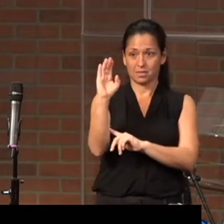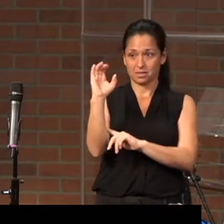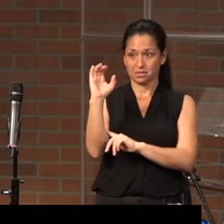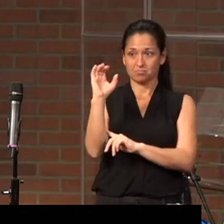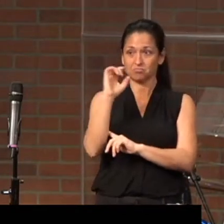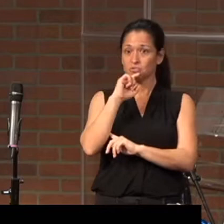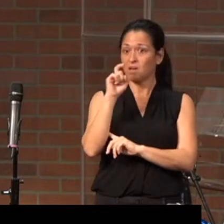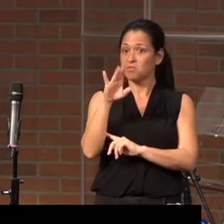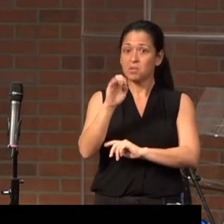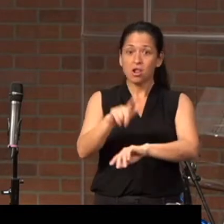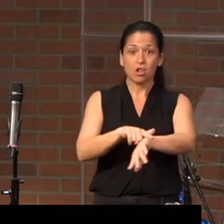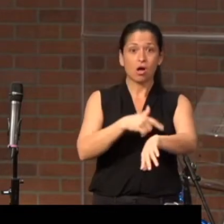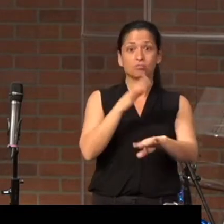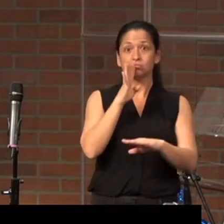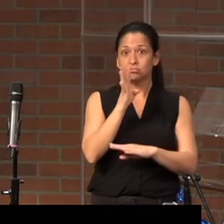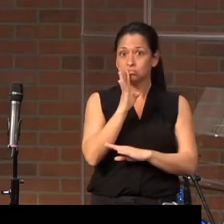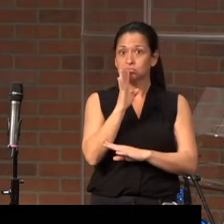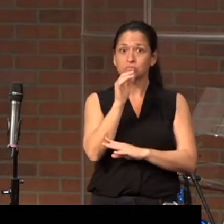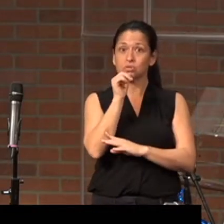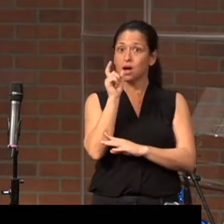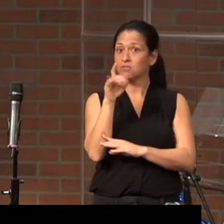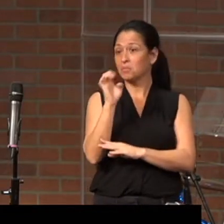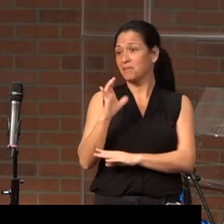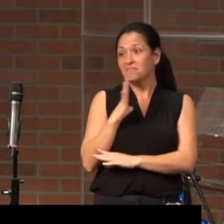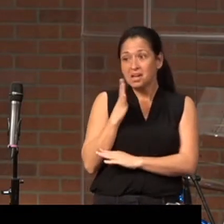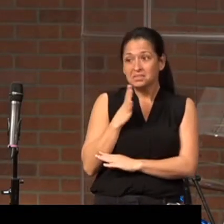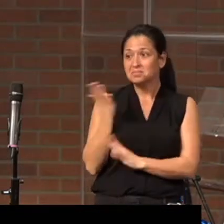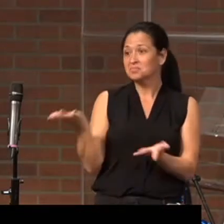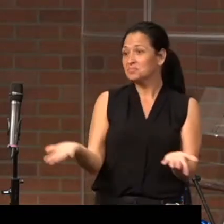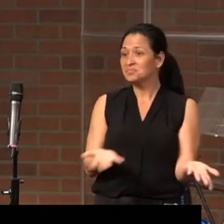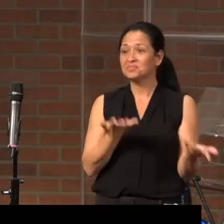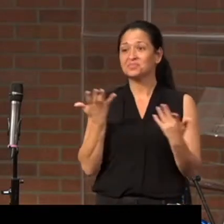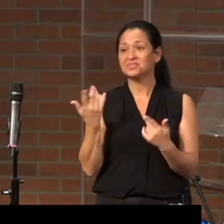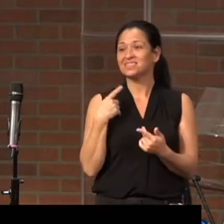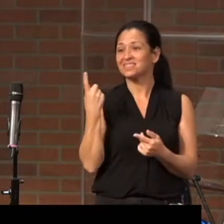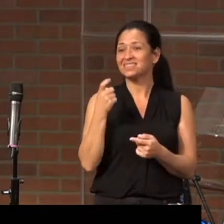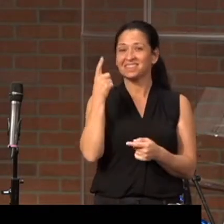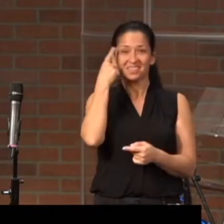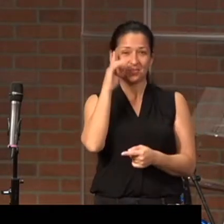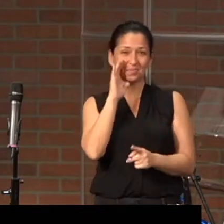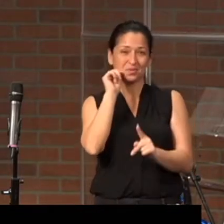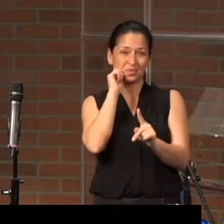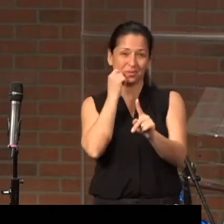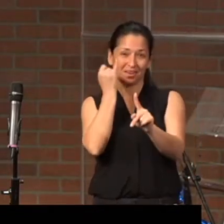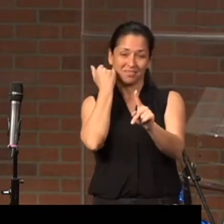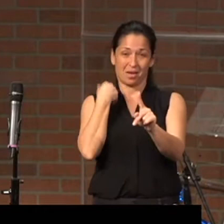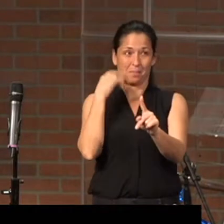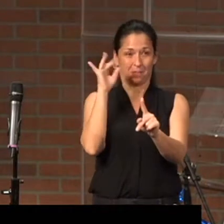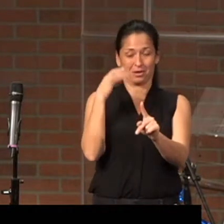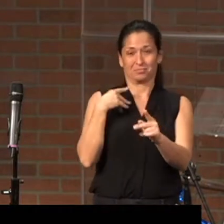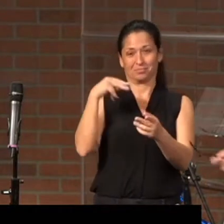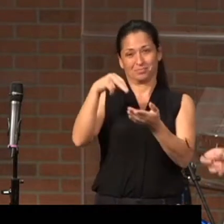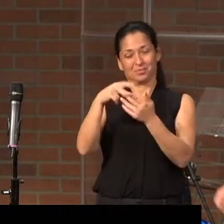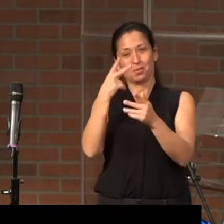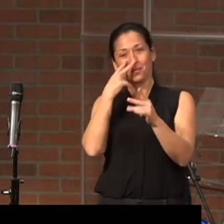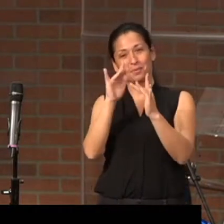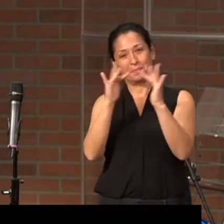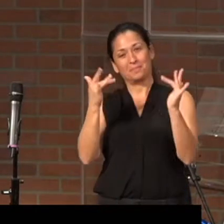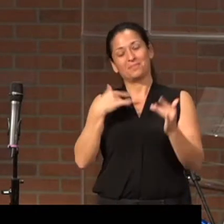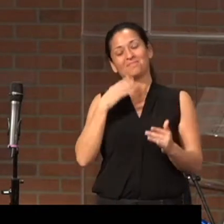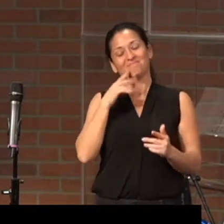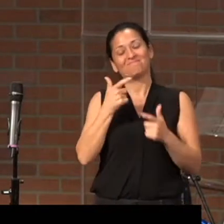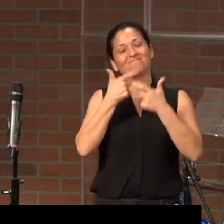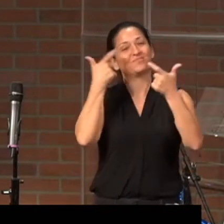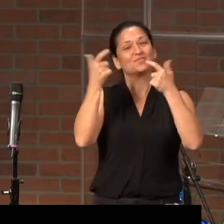It doesn't have to be long, doesn't have to be fancy. I just think it'd be cool if I was Smiley to watch this, I'd have a huge smile on my